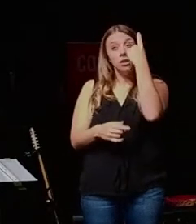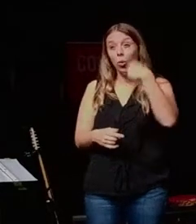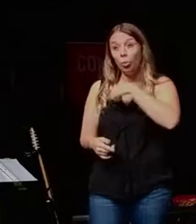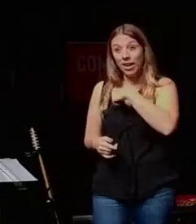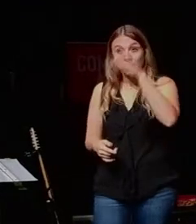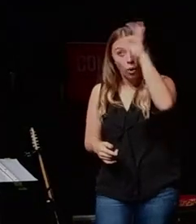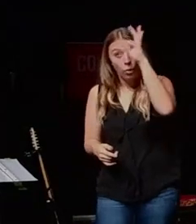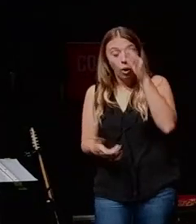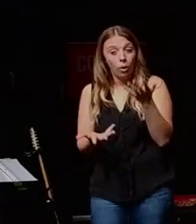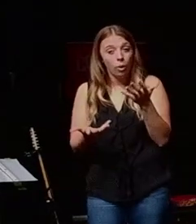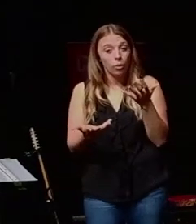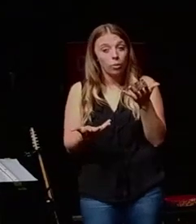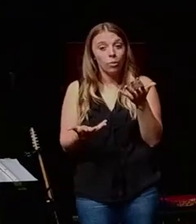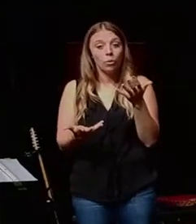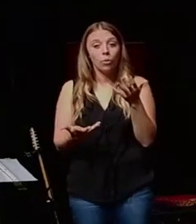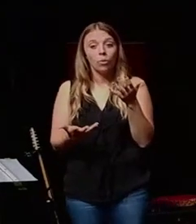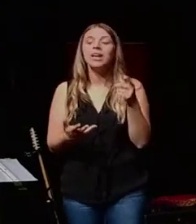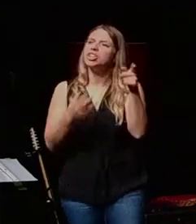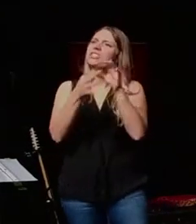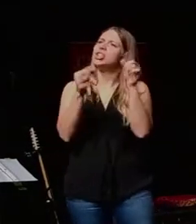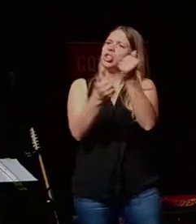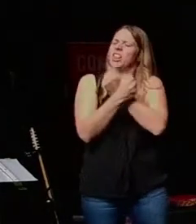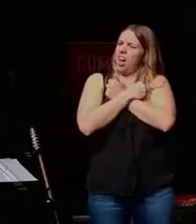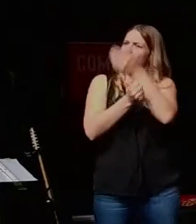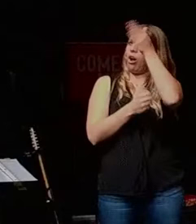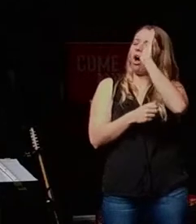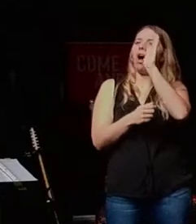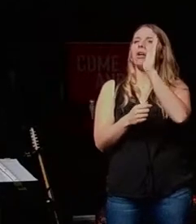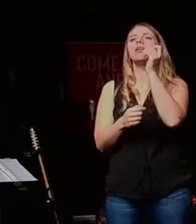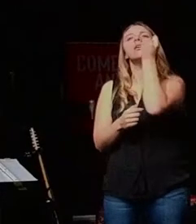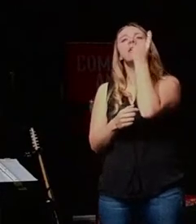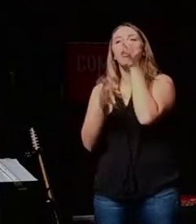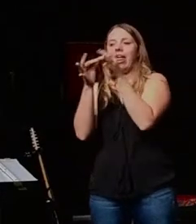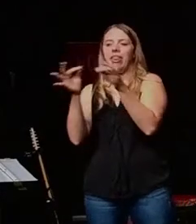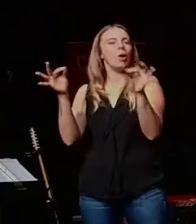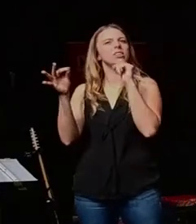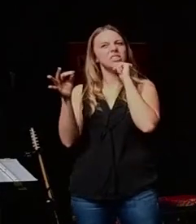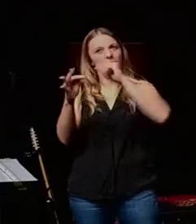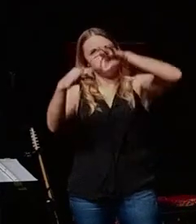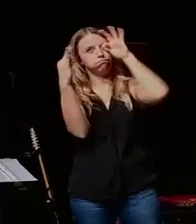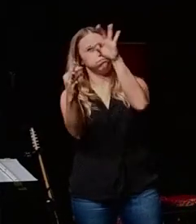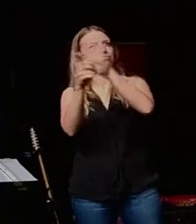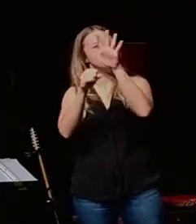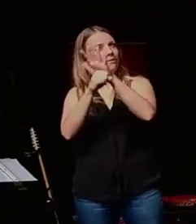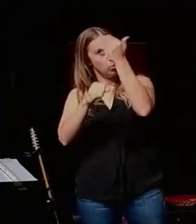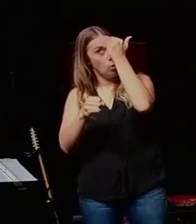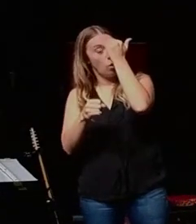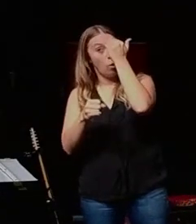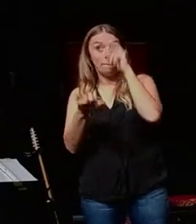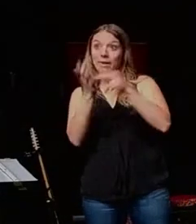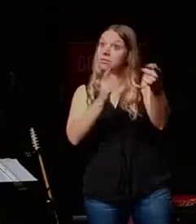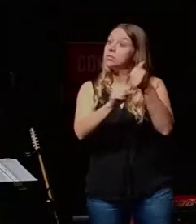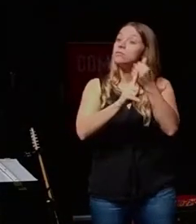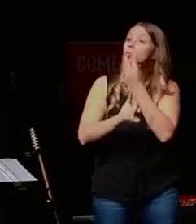that she was a lover of God. And the language basically is not precise enough. Because it doesn't necessarily mean that she was a